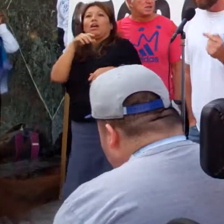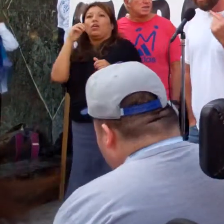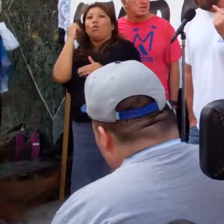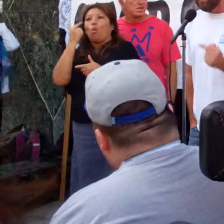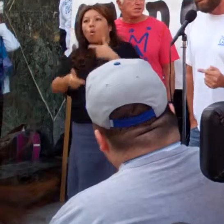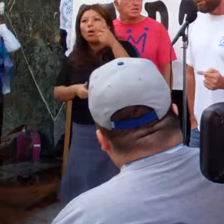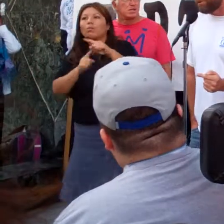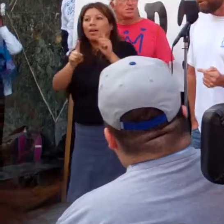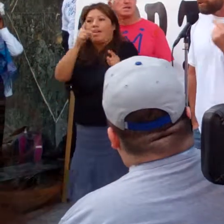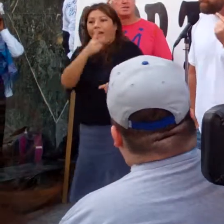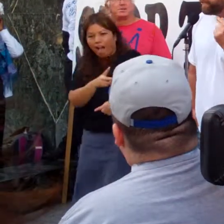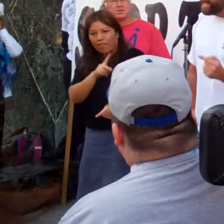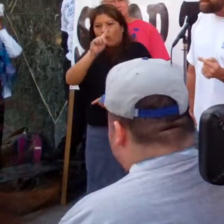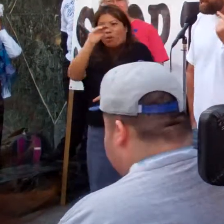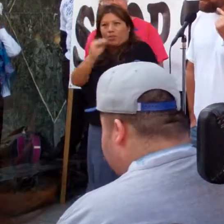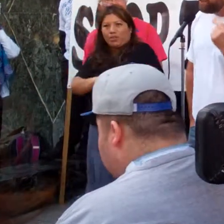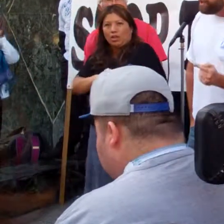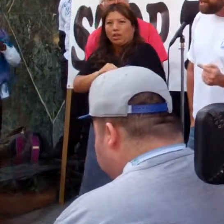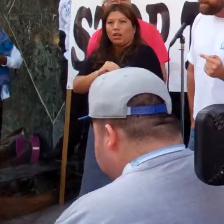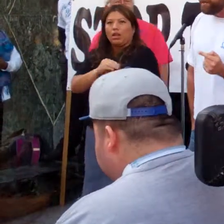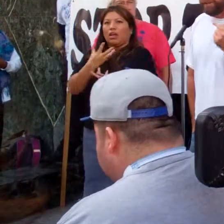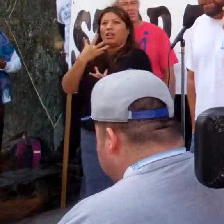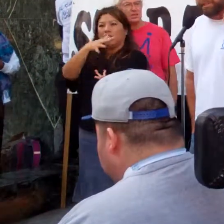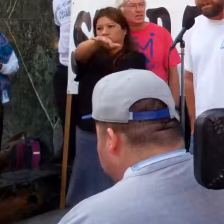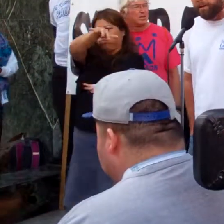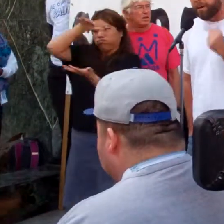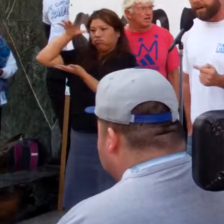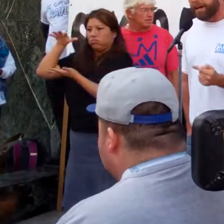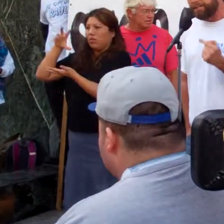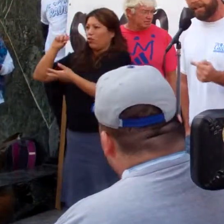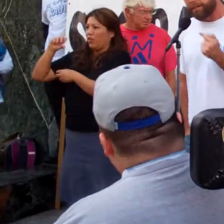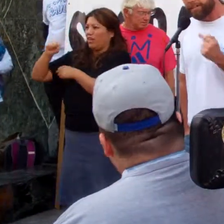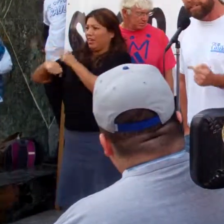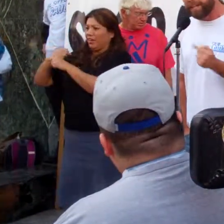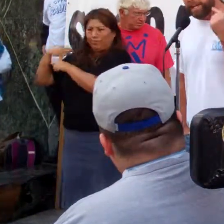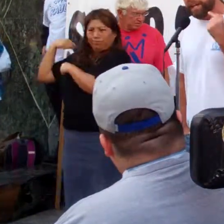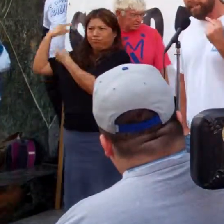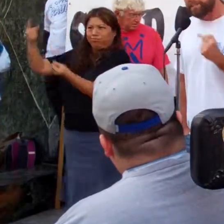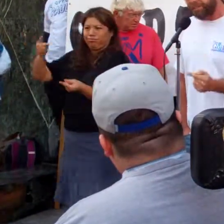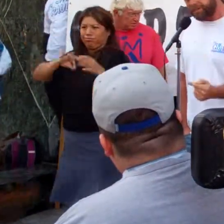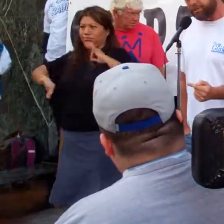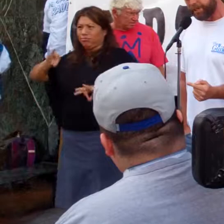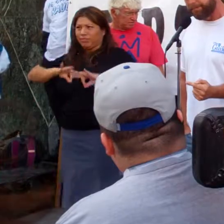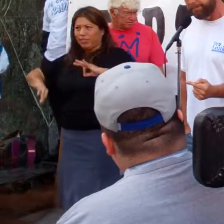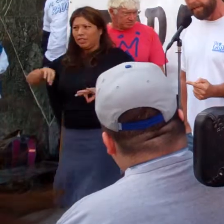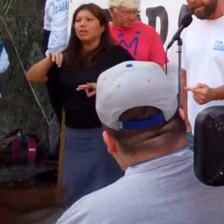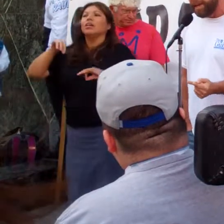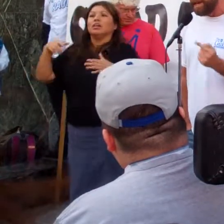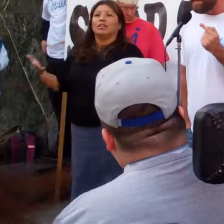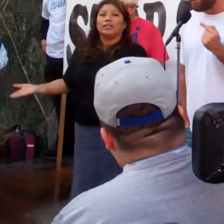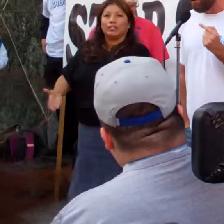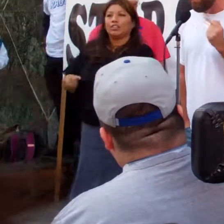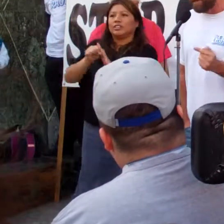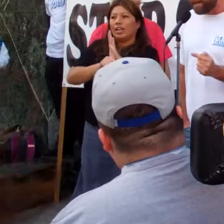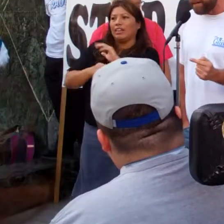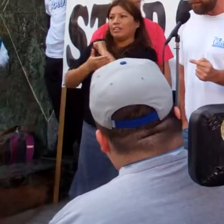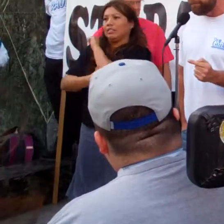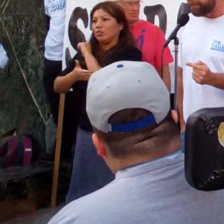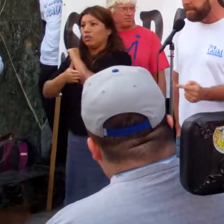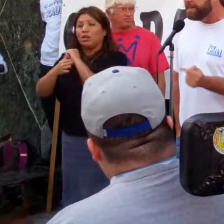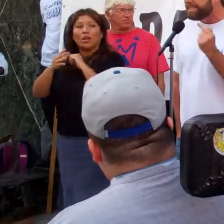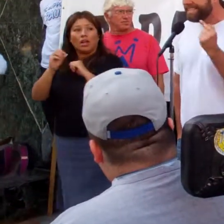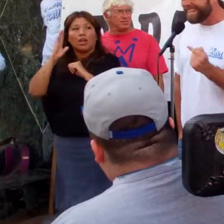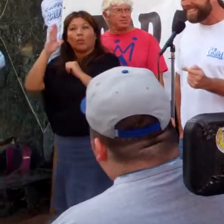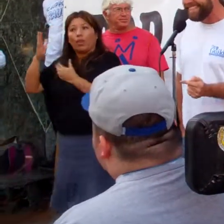the lion's share of the resources over the last 30 years of our lives here in this state and in this country. And this will bring